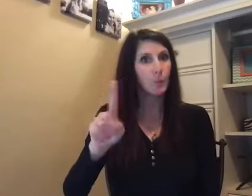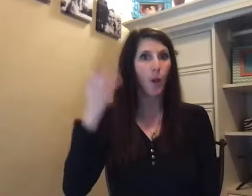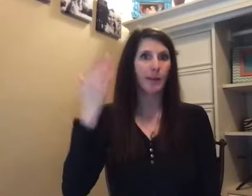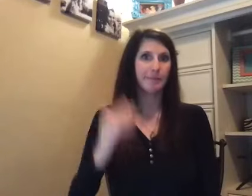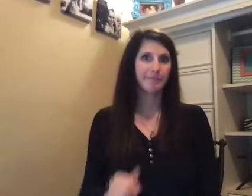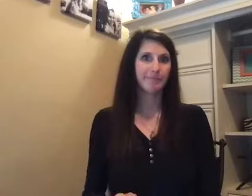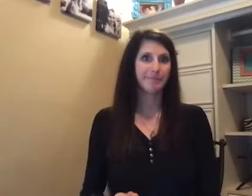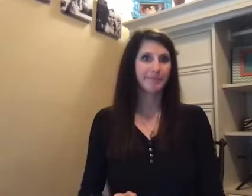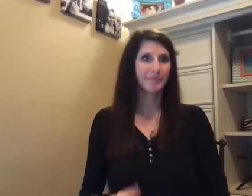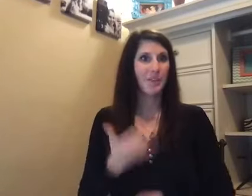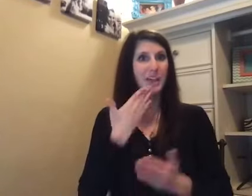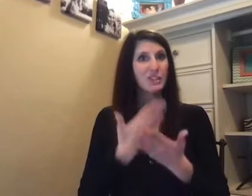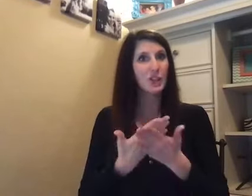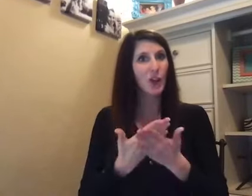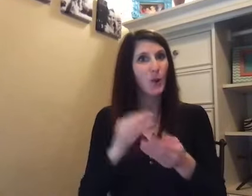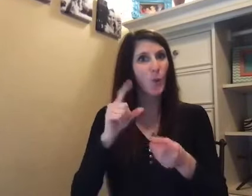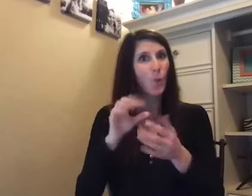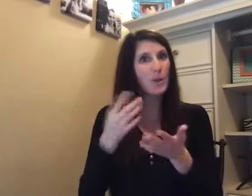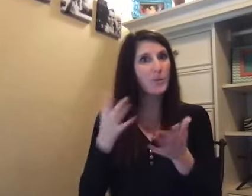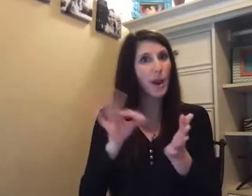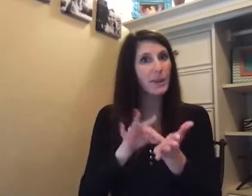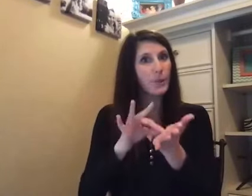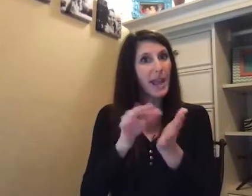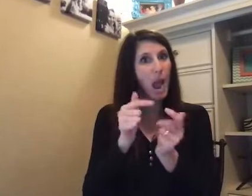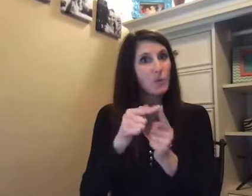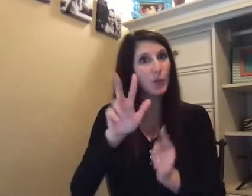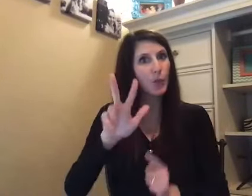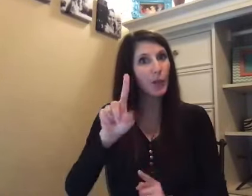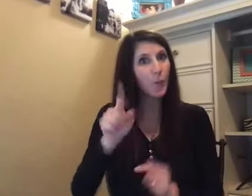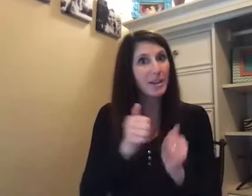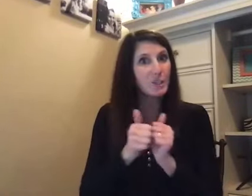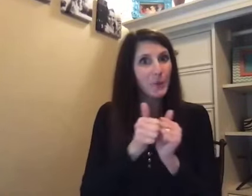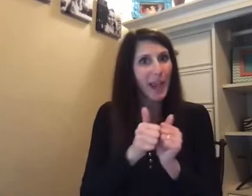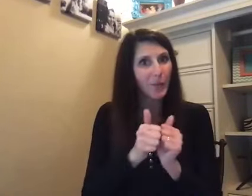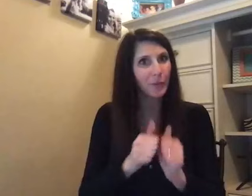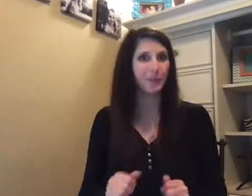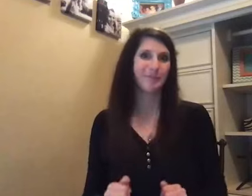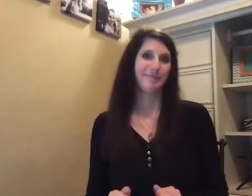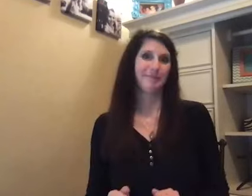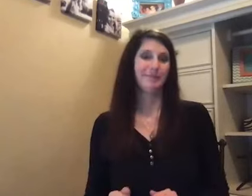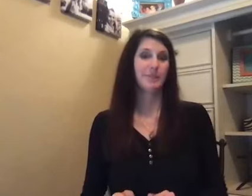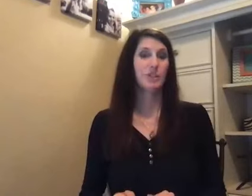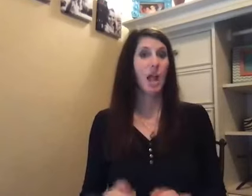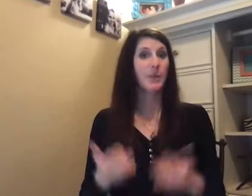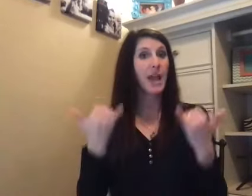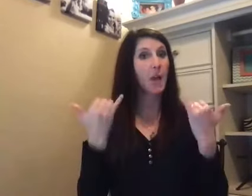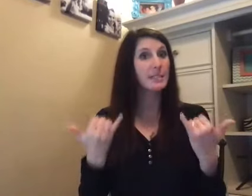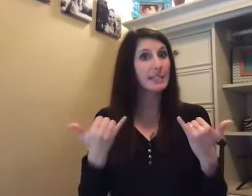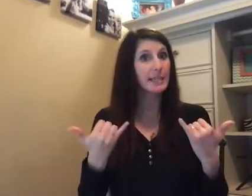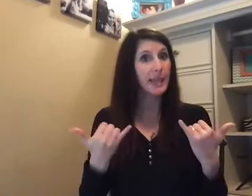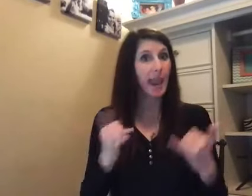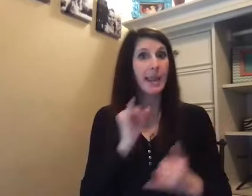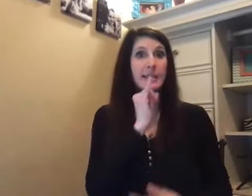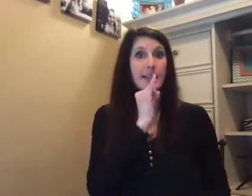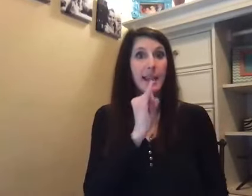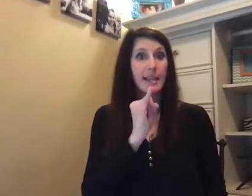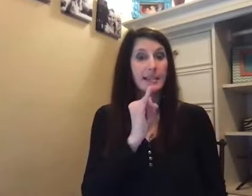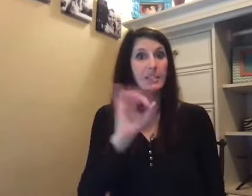That's good. That's kept 31 together. The announcement today is